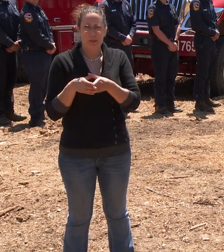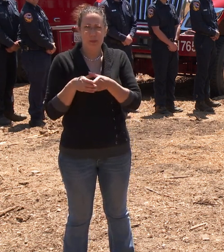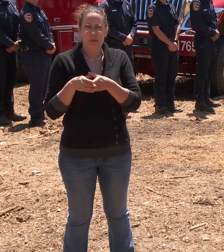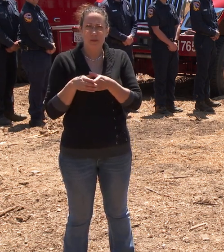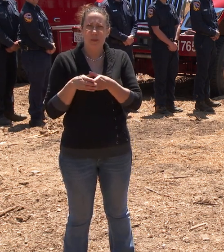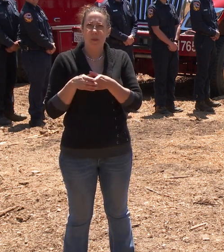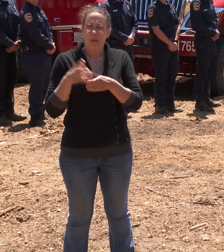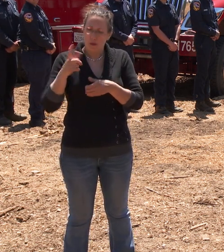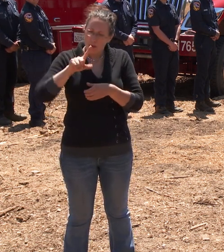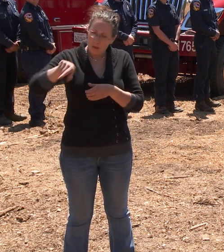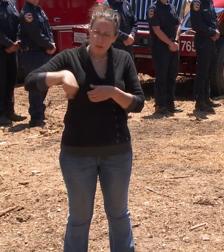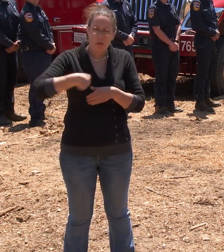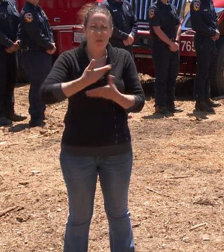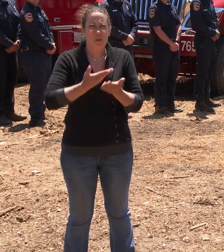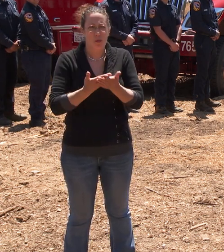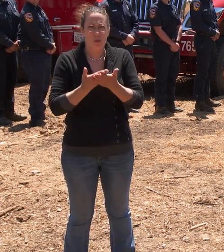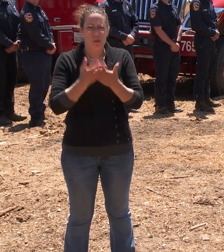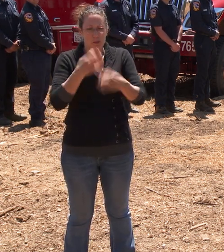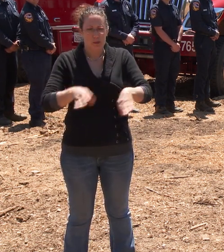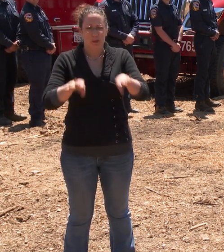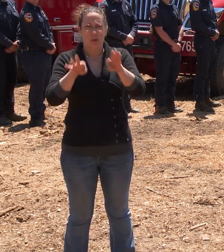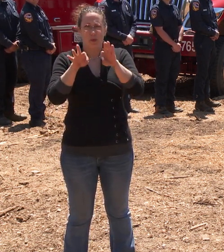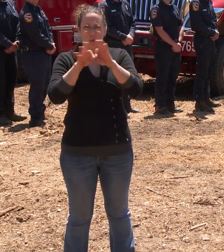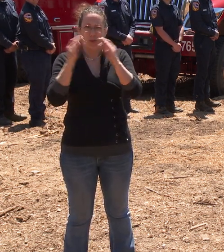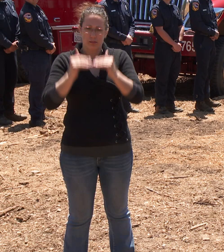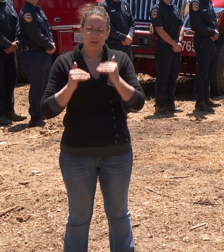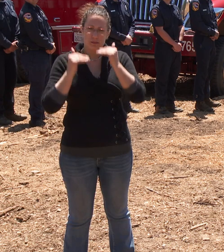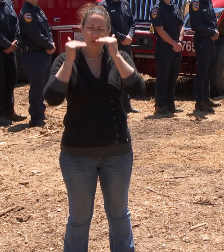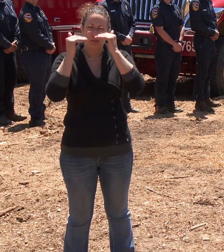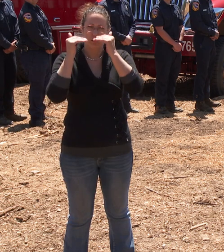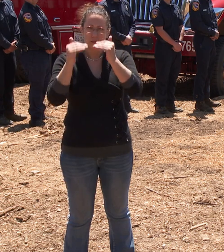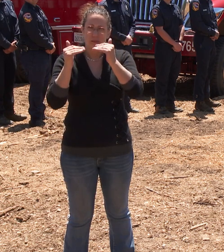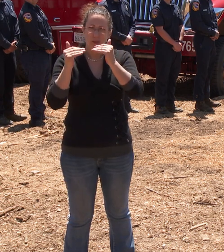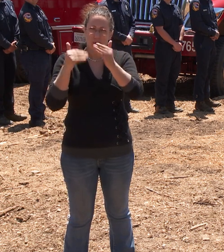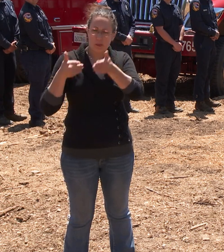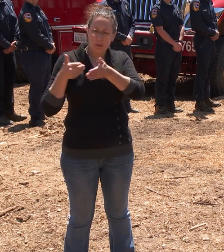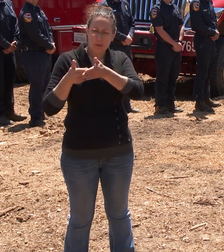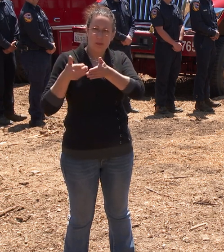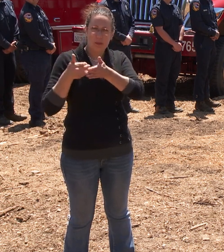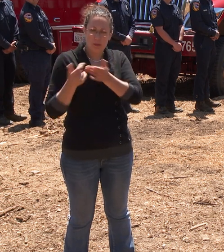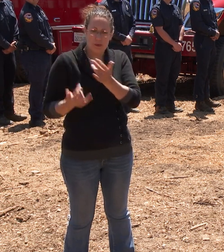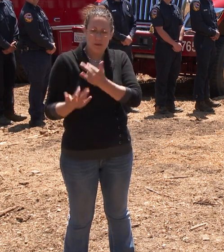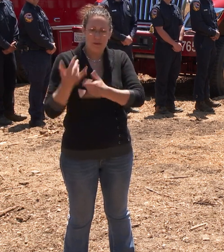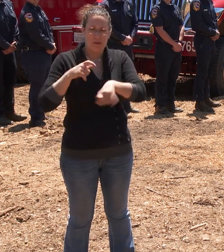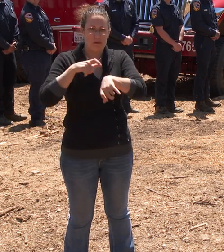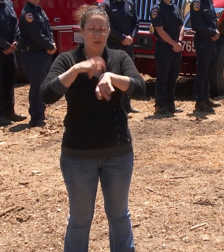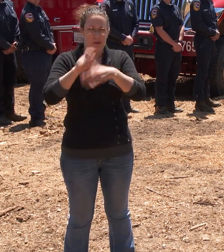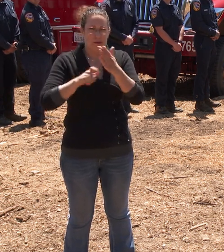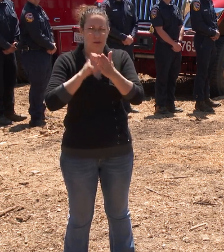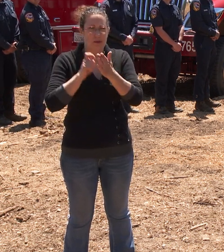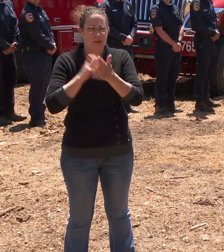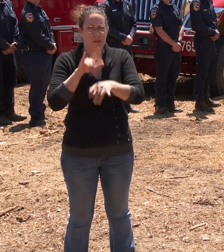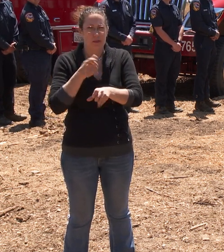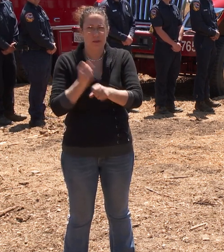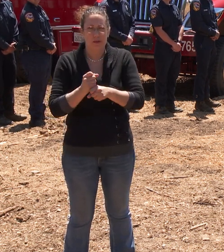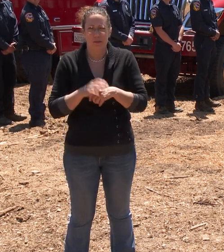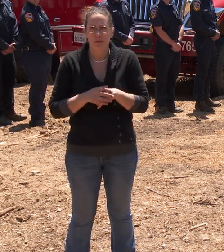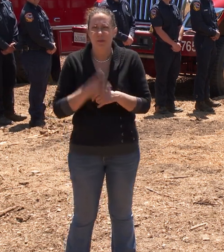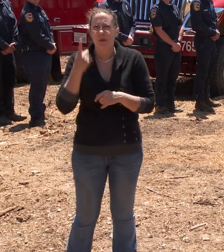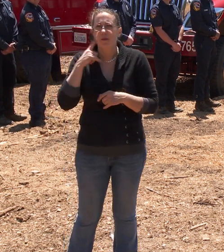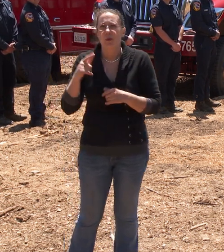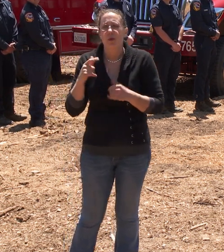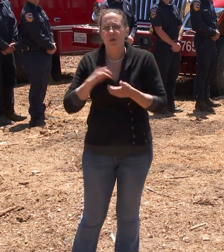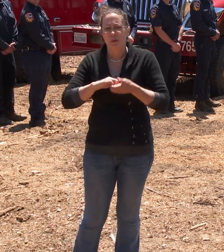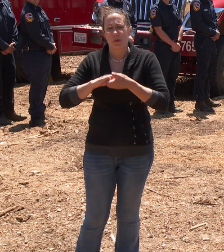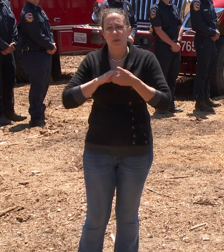counterparts are so important in advance of the fire season. Through the California Fire and Rescue Mutual aid system,